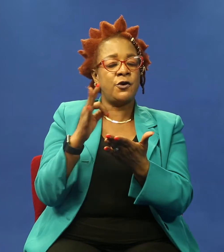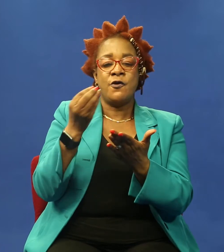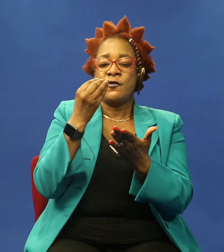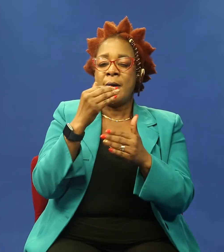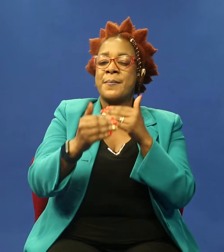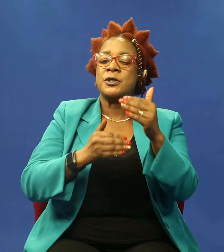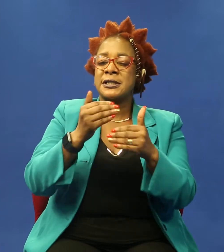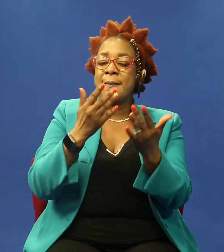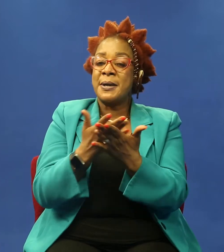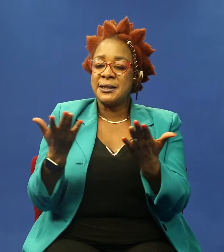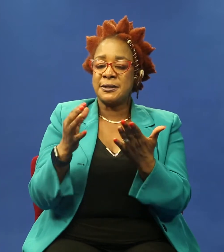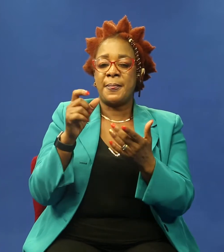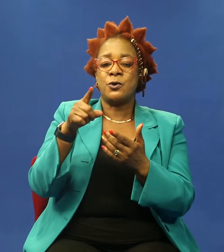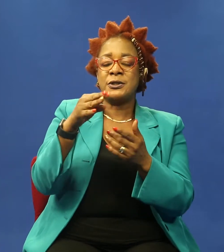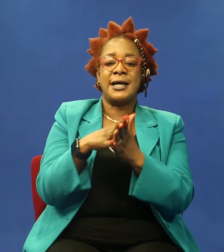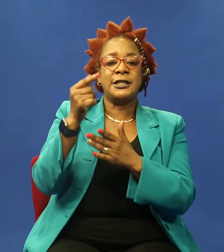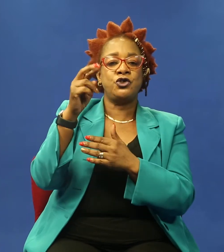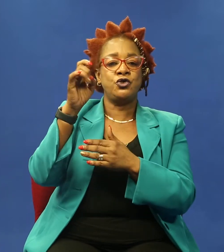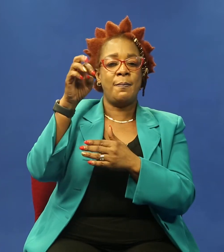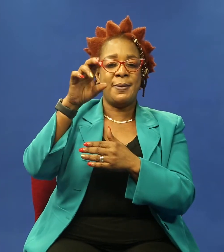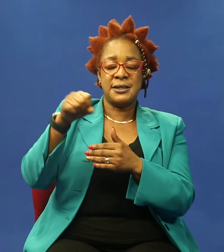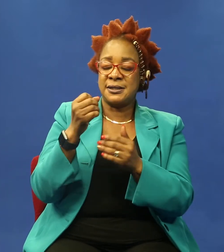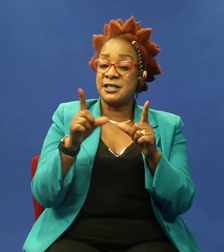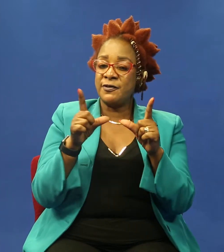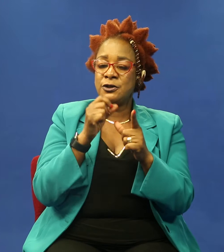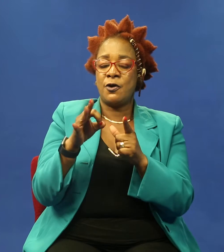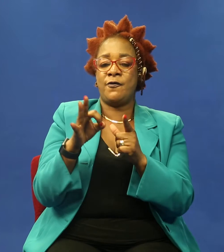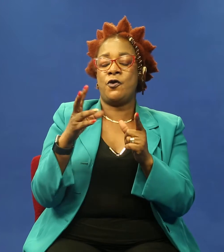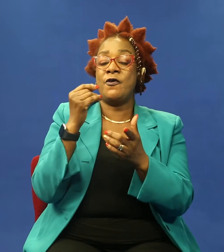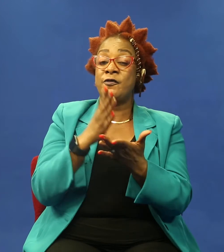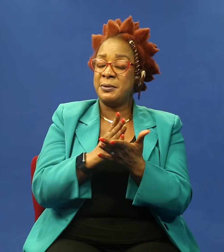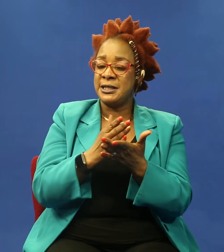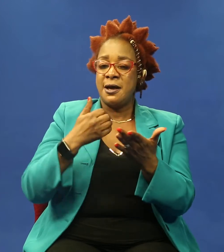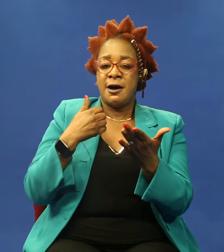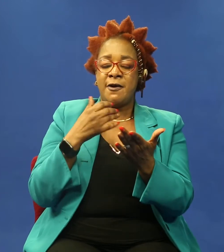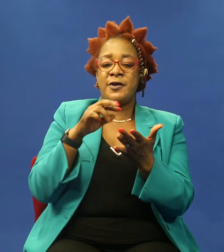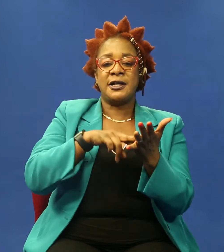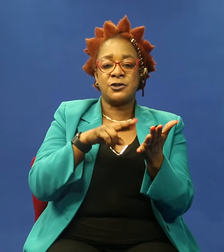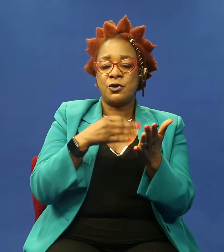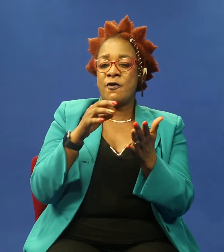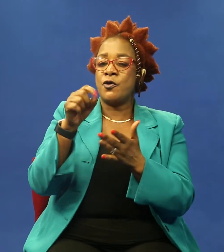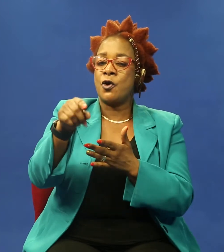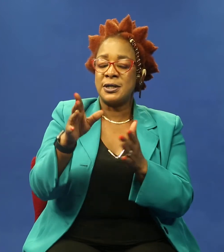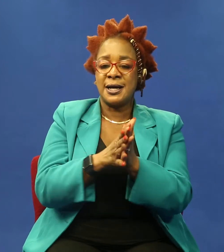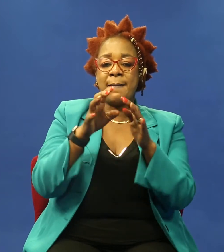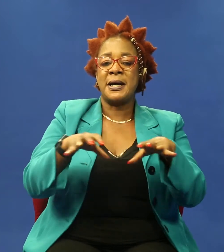plant, roots and tubers, certificate of conformity, registration of growers, registration of marketing agents and